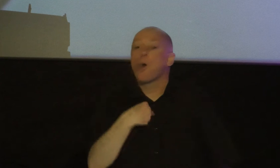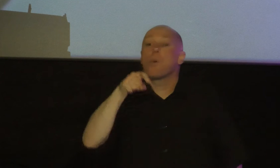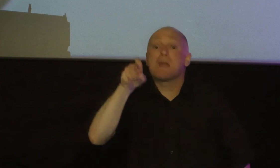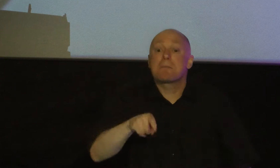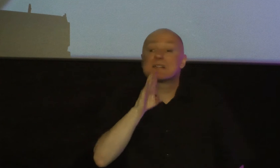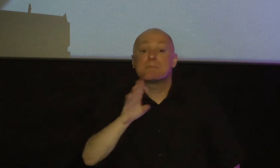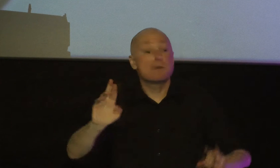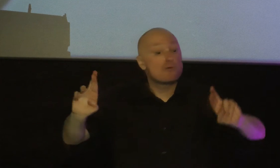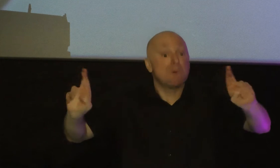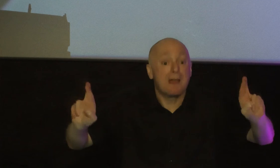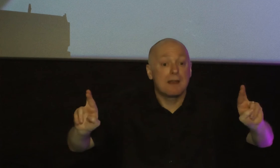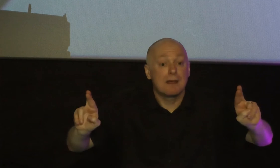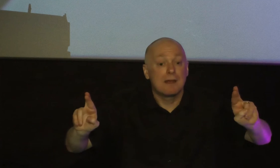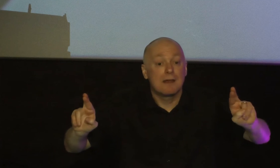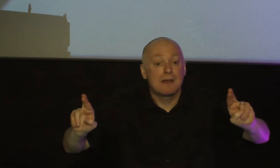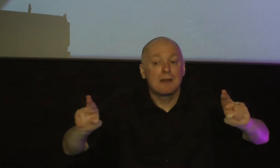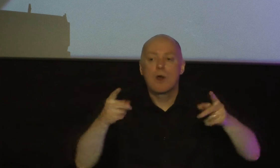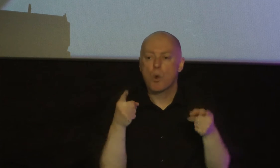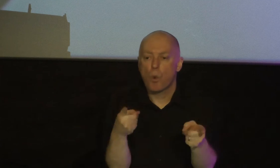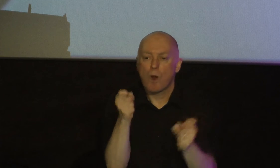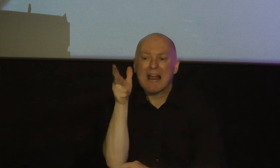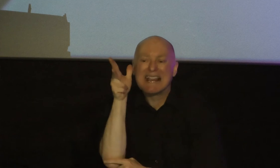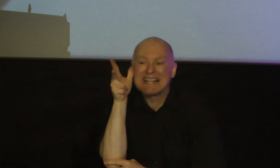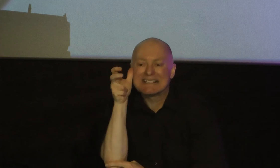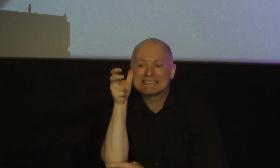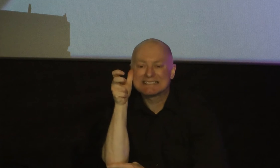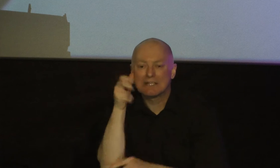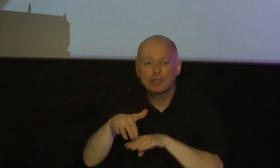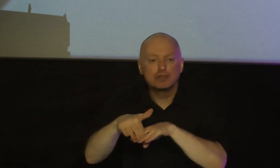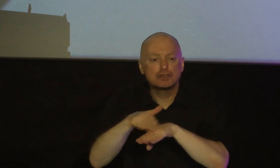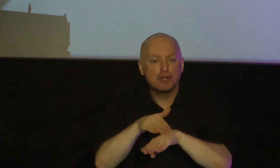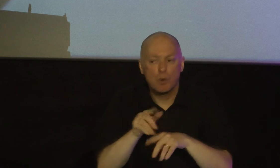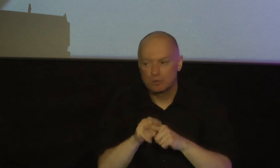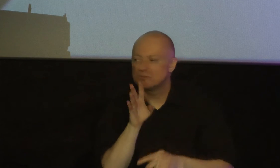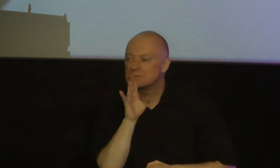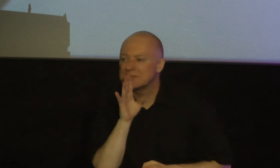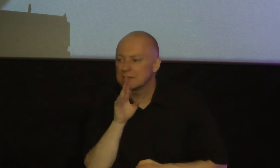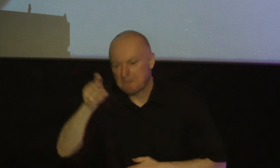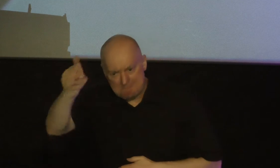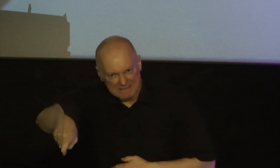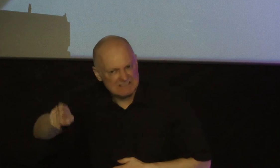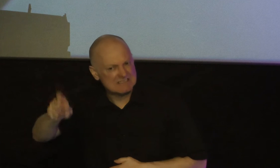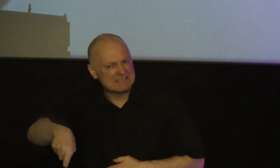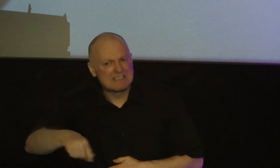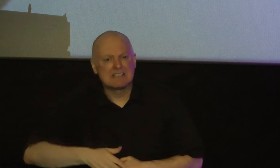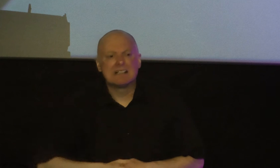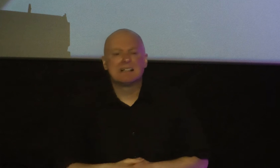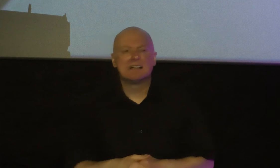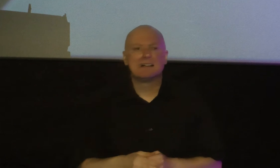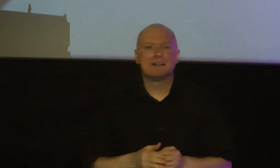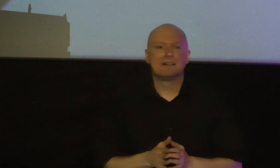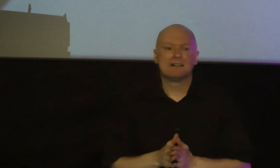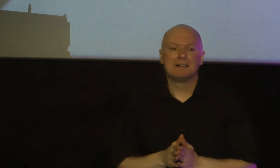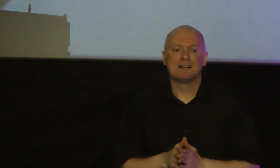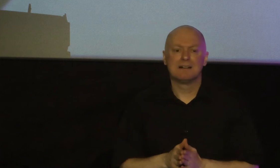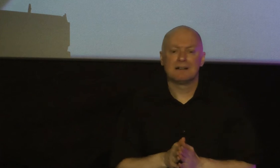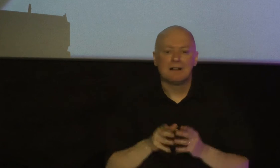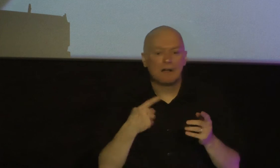this down we must be quick to listen listen and slow to speak quick to listen